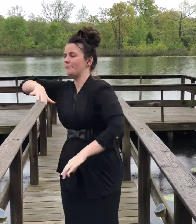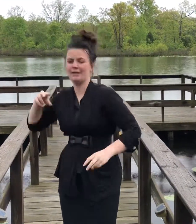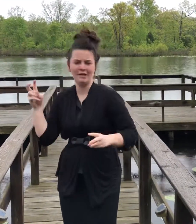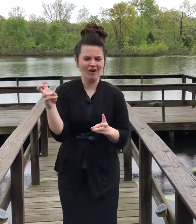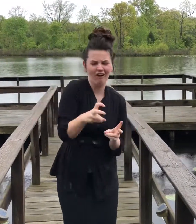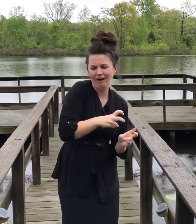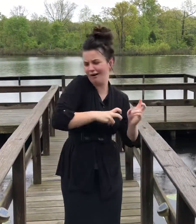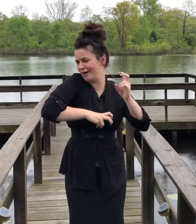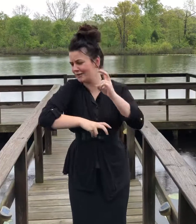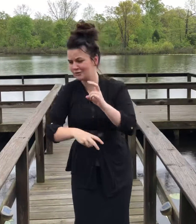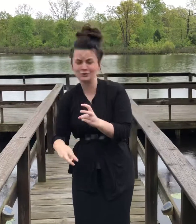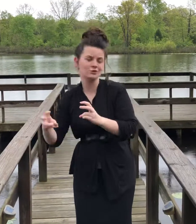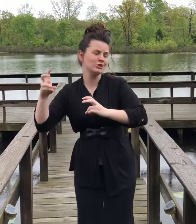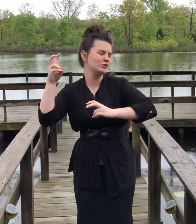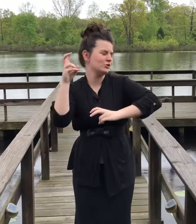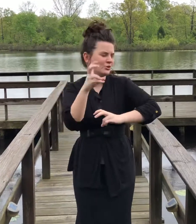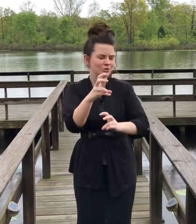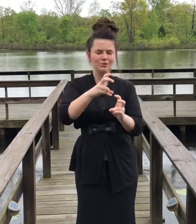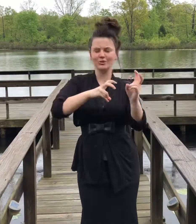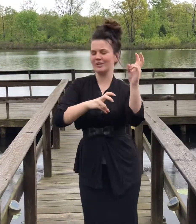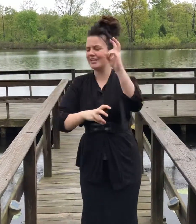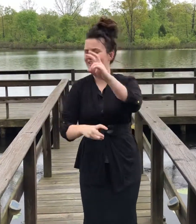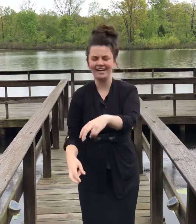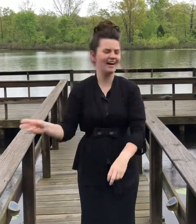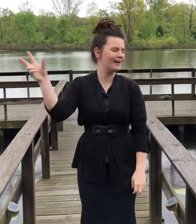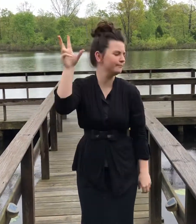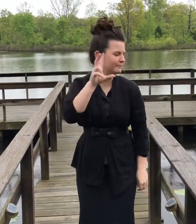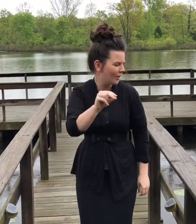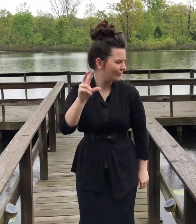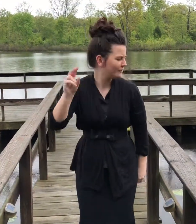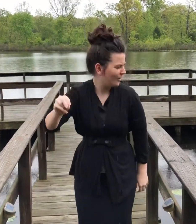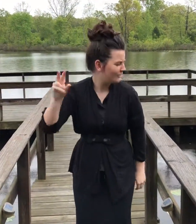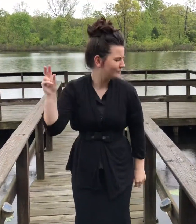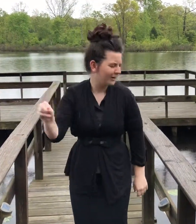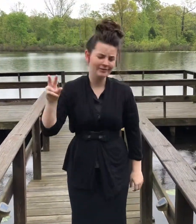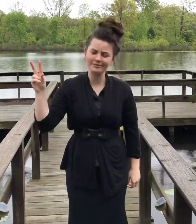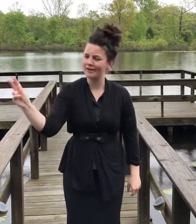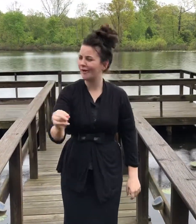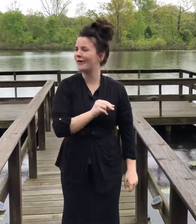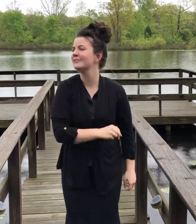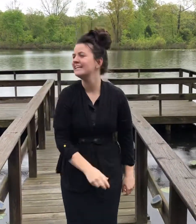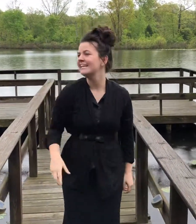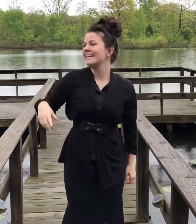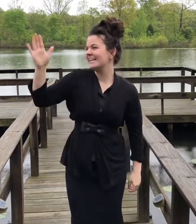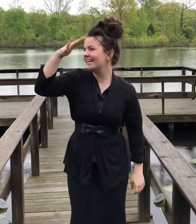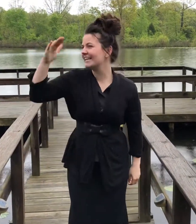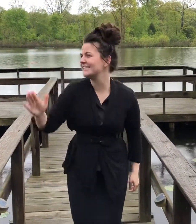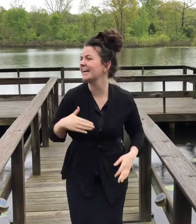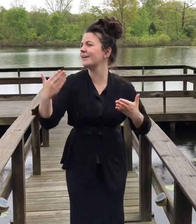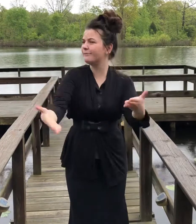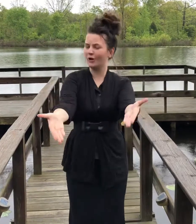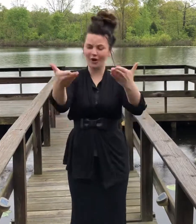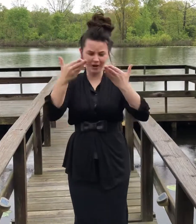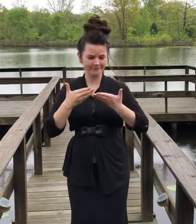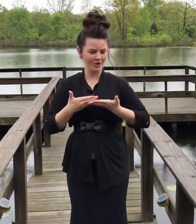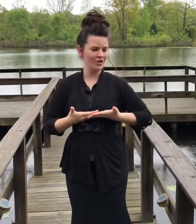be Oh, to lose the light Oh, no, no, no He never offered